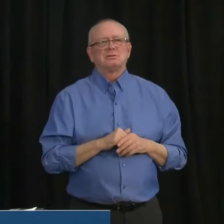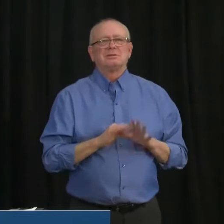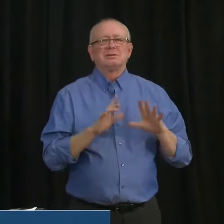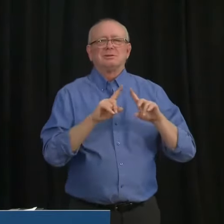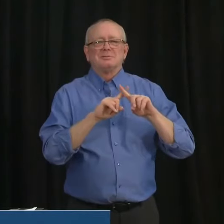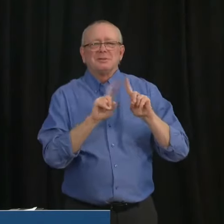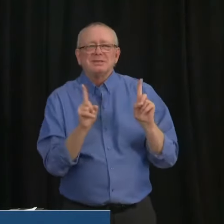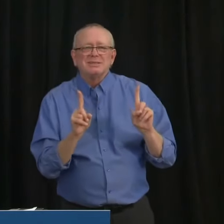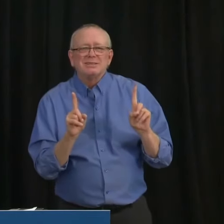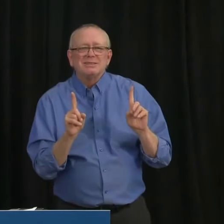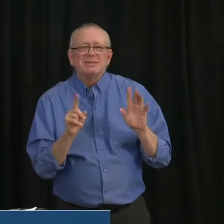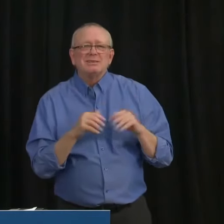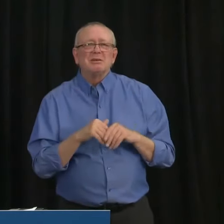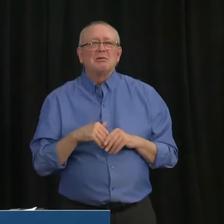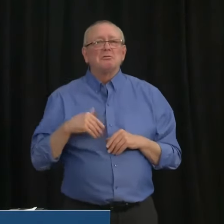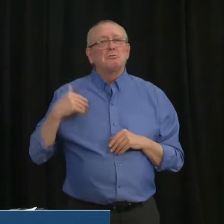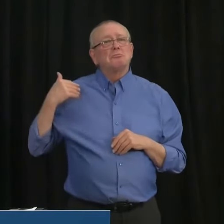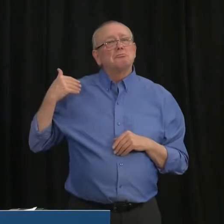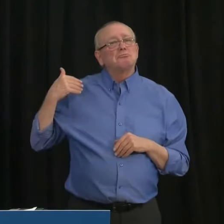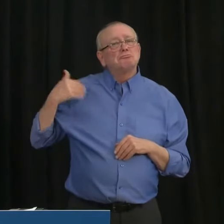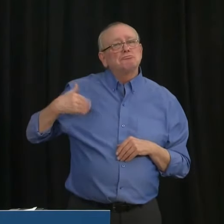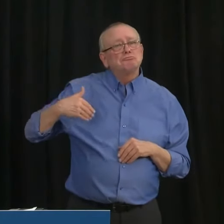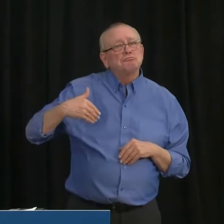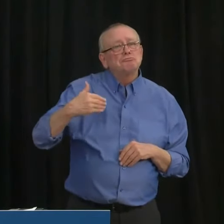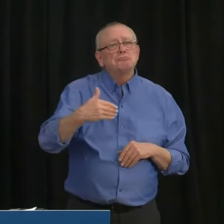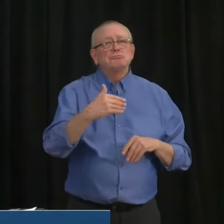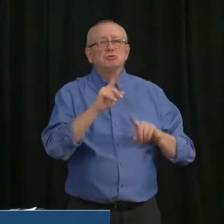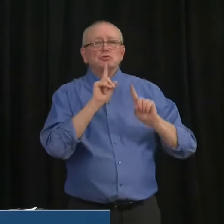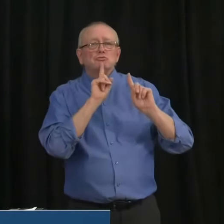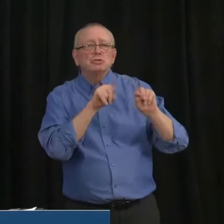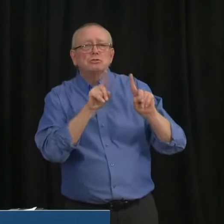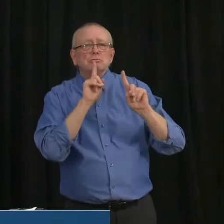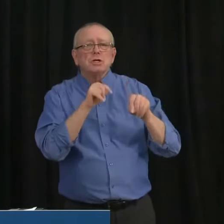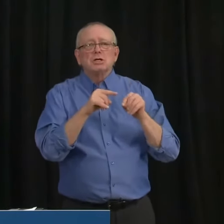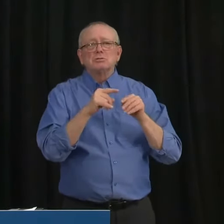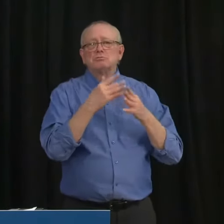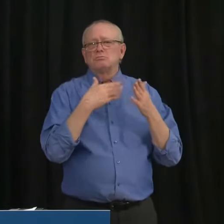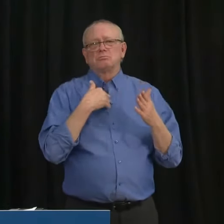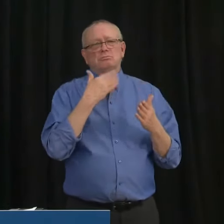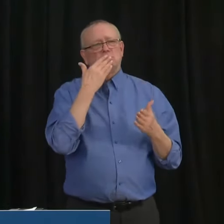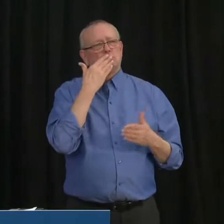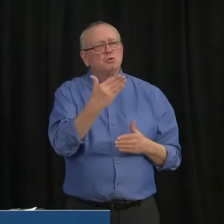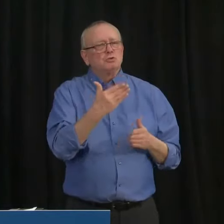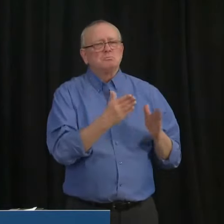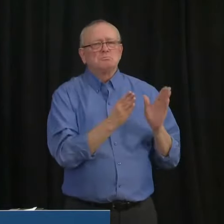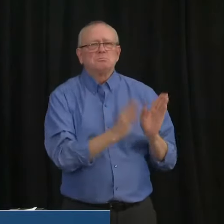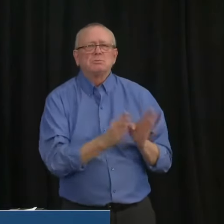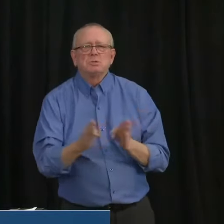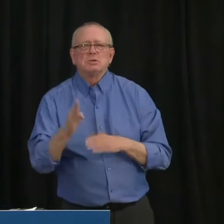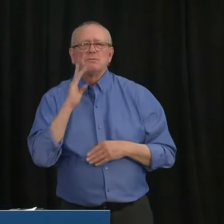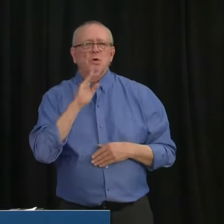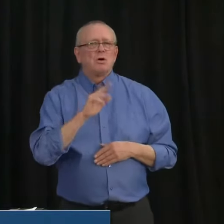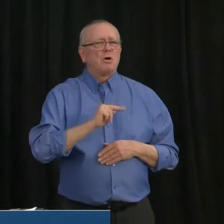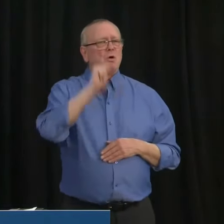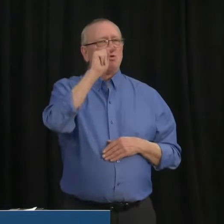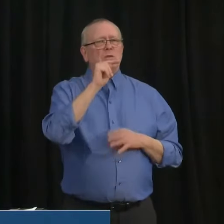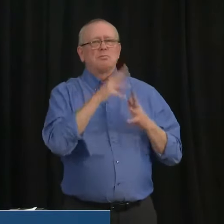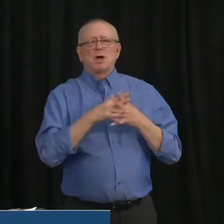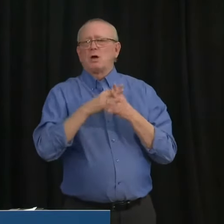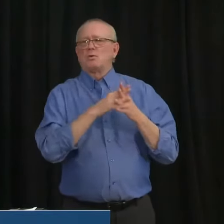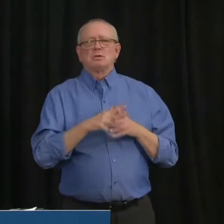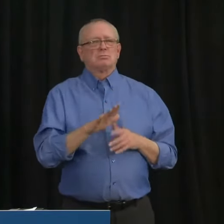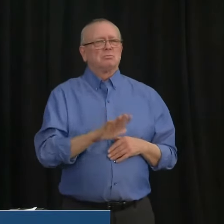through all of this is led in our response. We were the best prepared, I believe, in North America with respect to personal protective equipment.